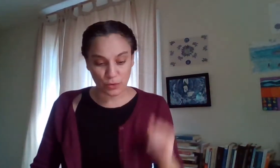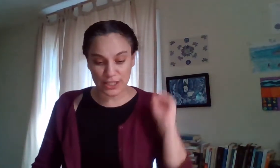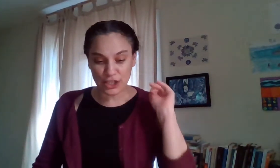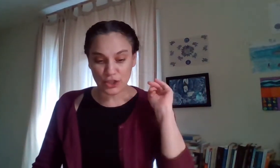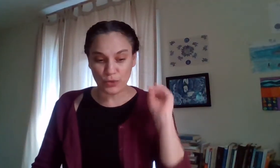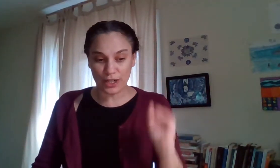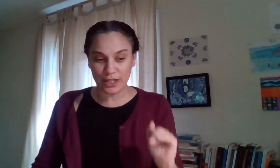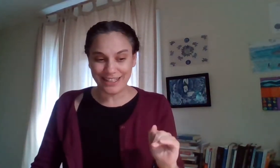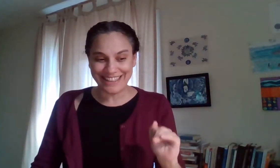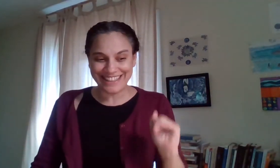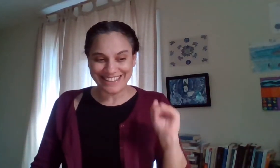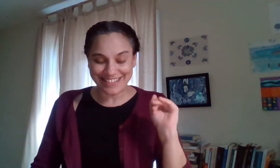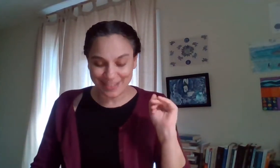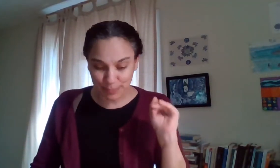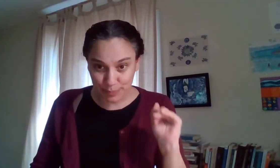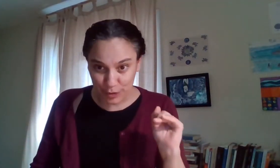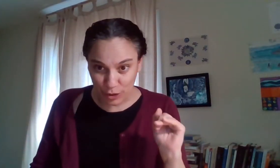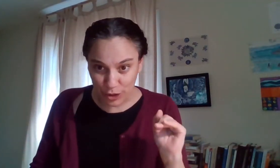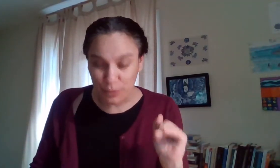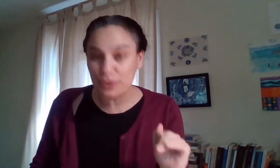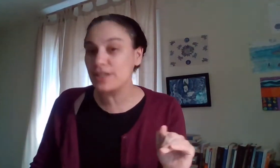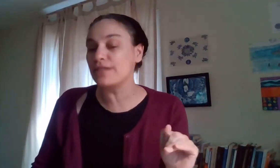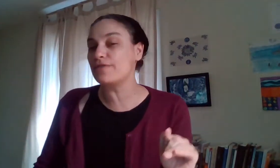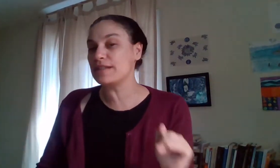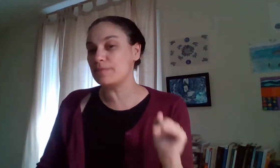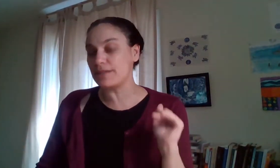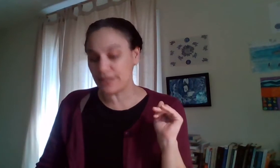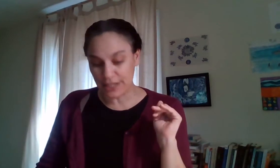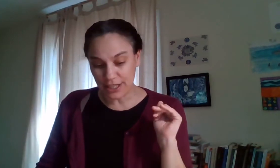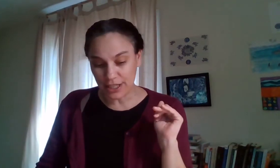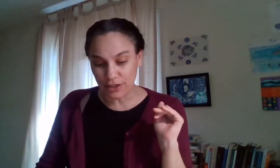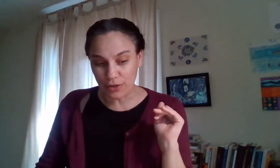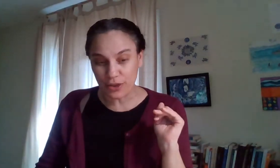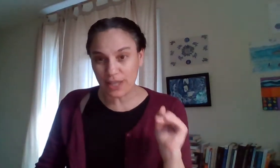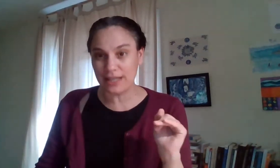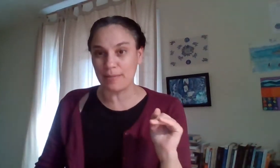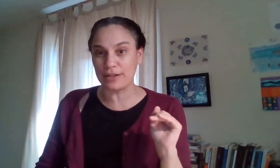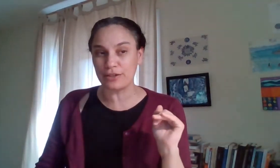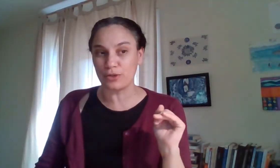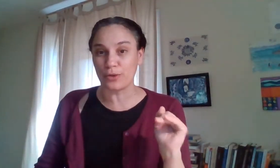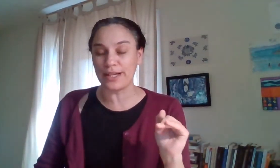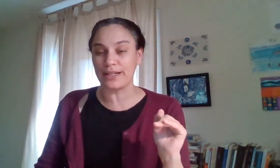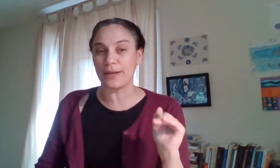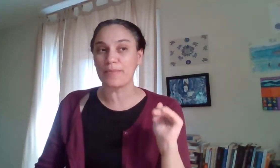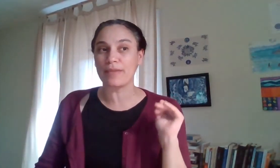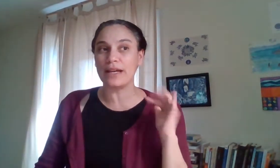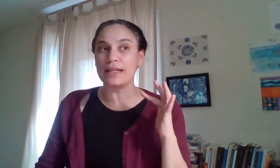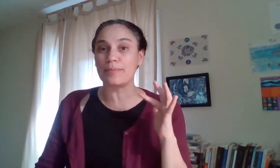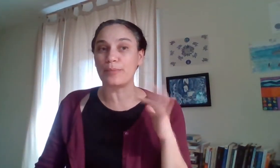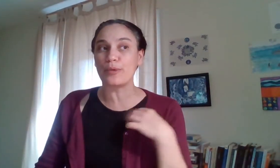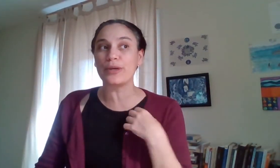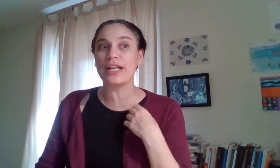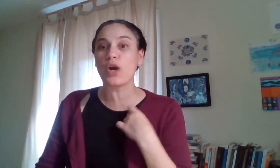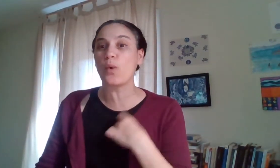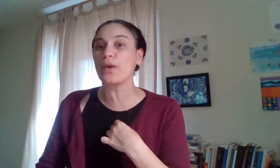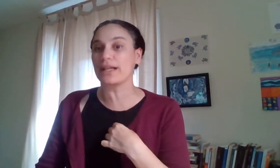once you are you know when you put the investment into thinking about your writing it pretty quickly